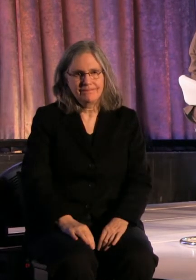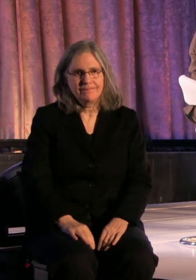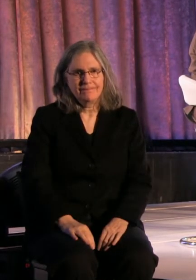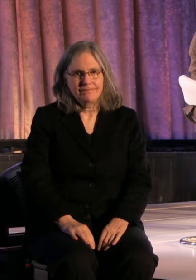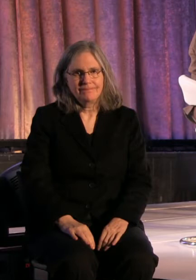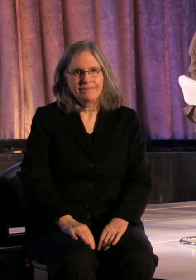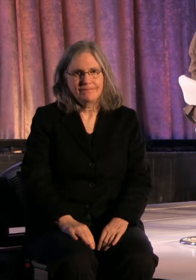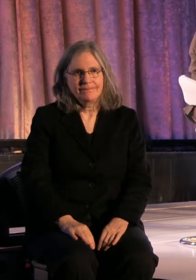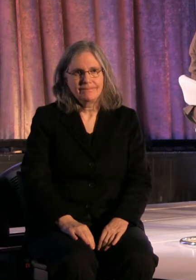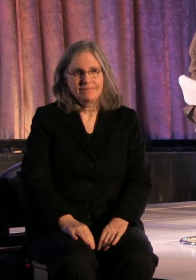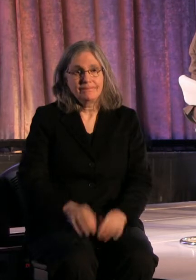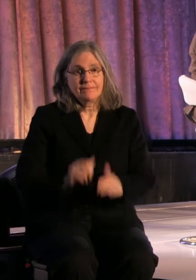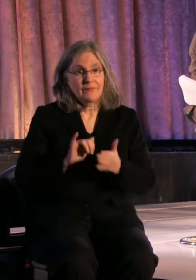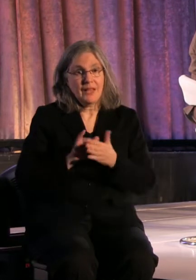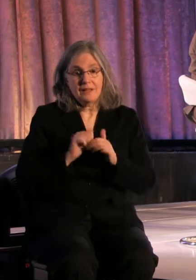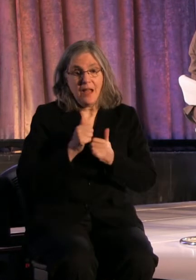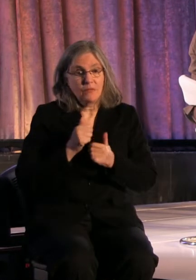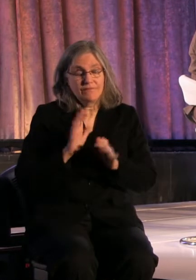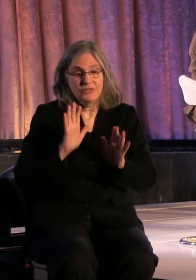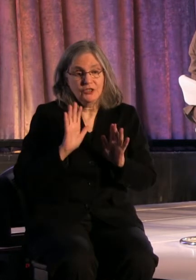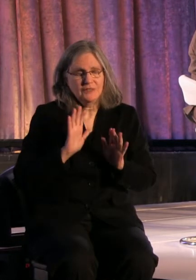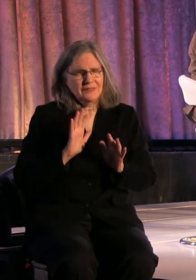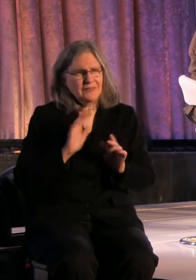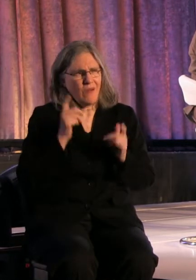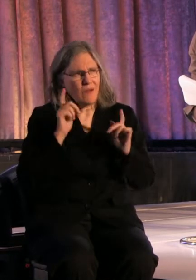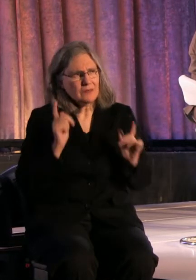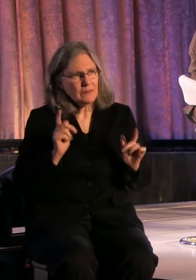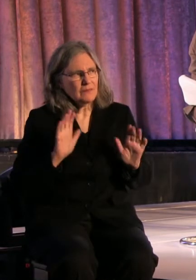it. Awesome.